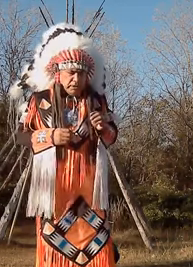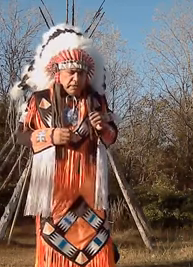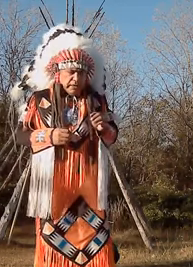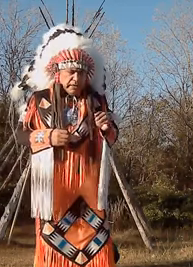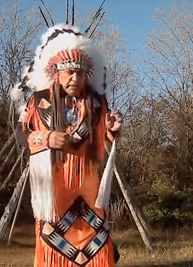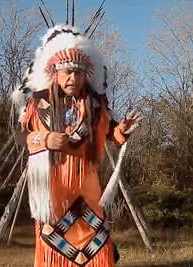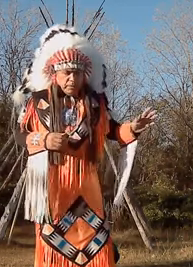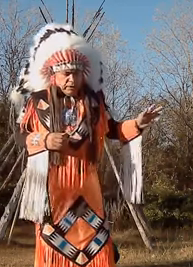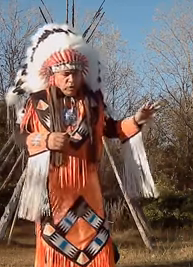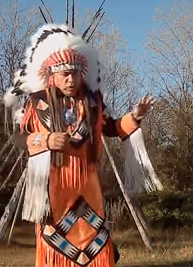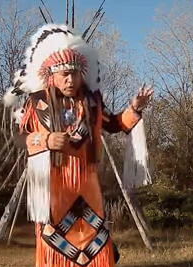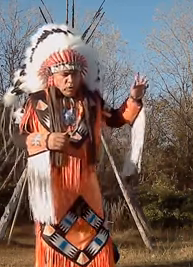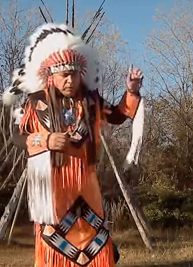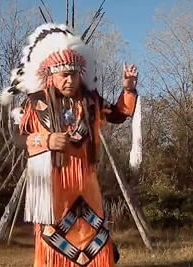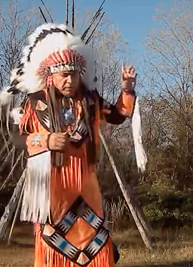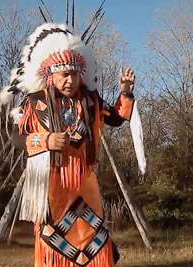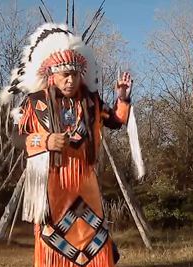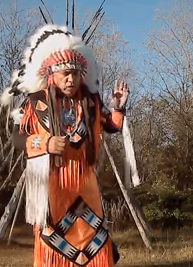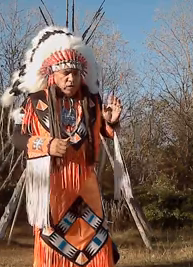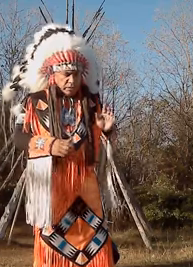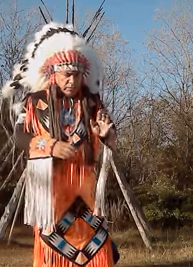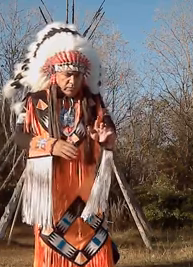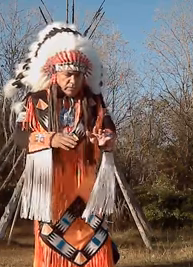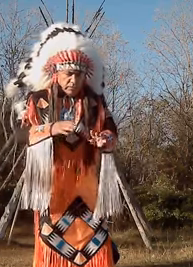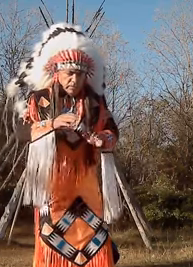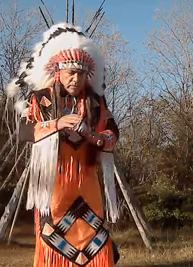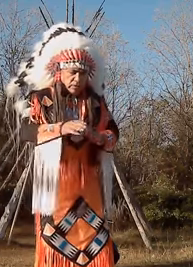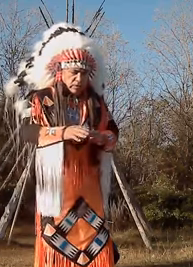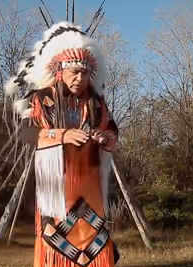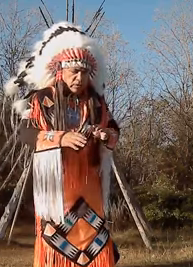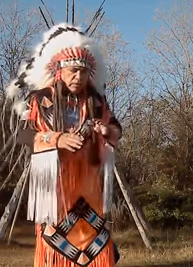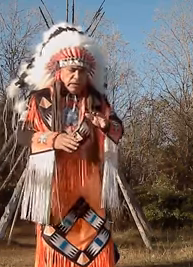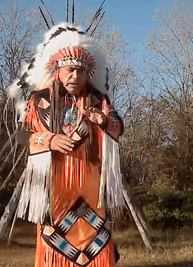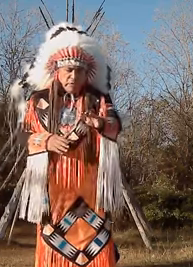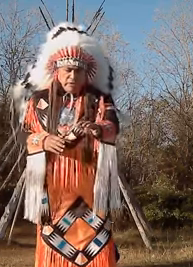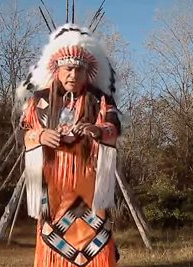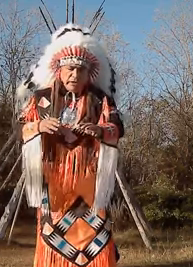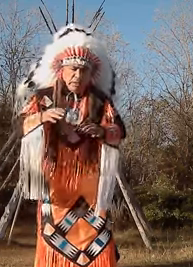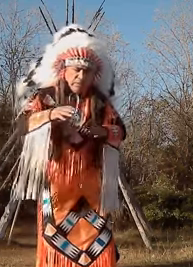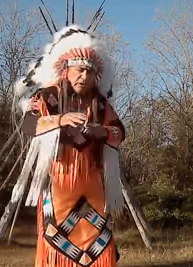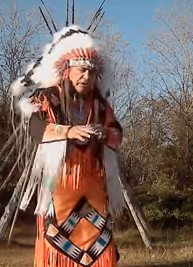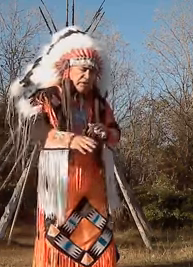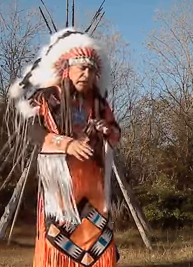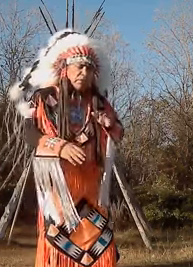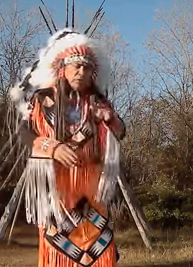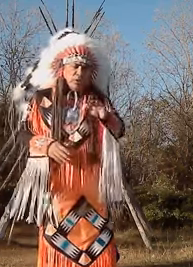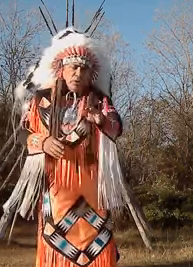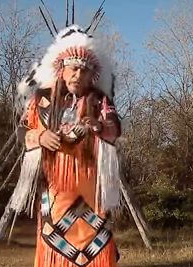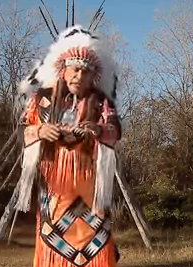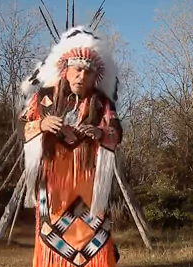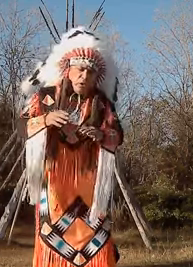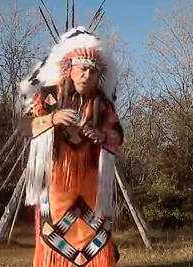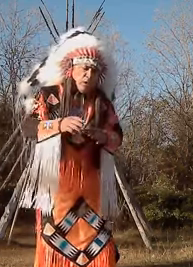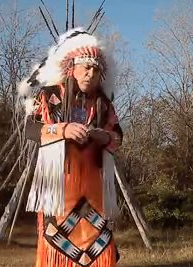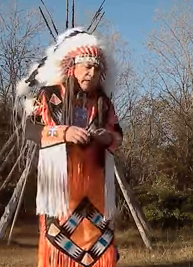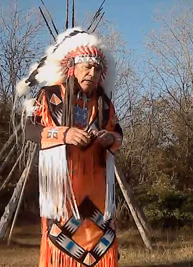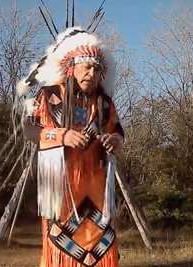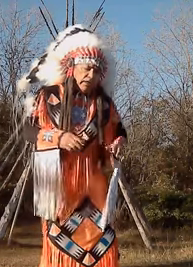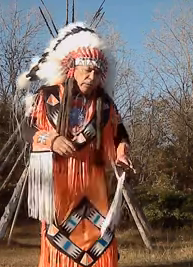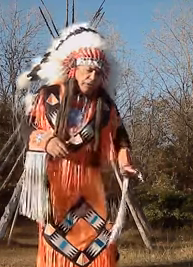And he came into Oklahoma and walked across, came across, they come across that Neosho into Oklahoma, and he was